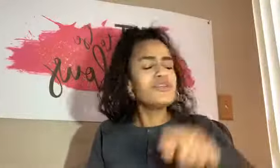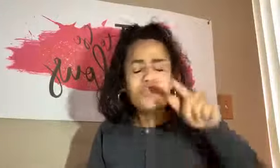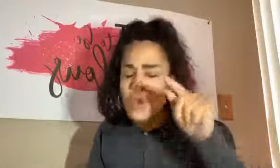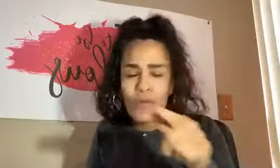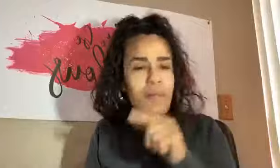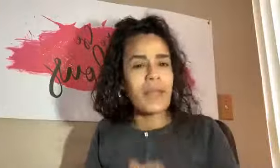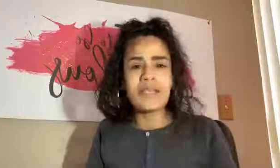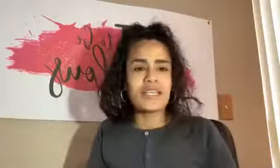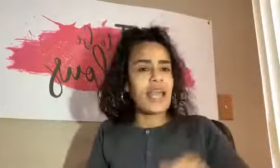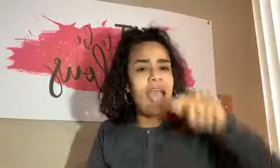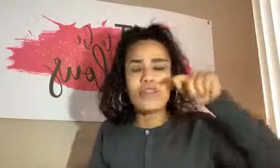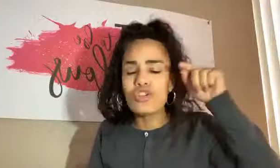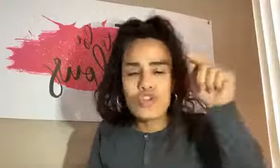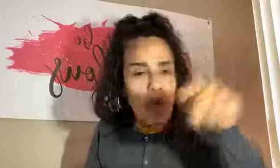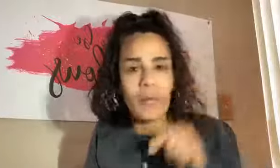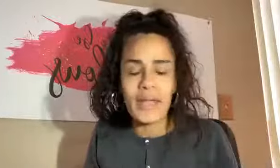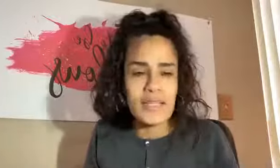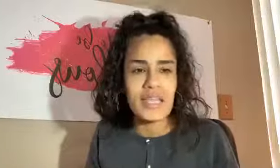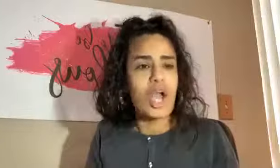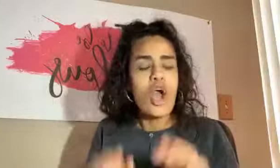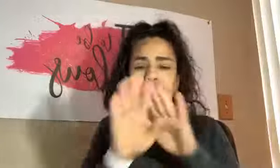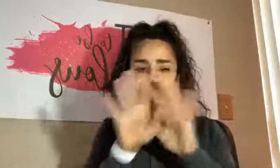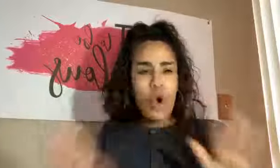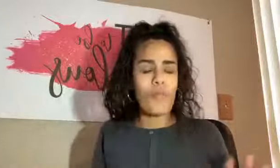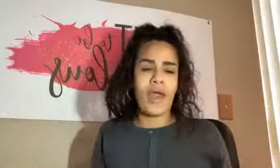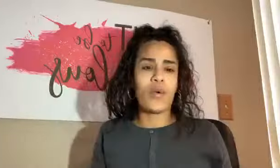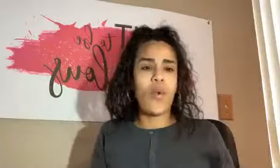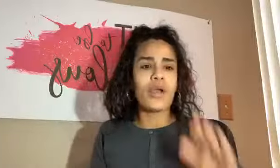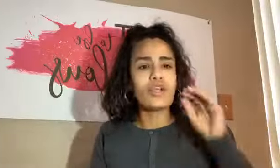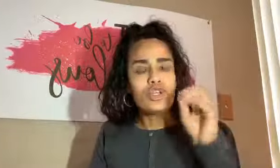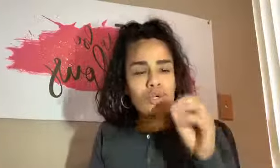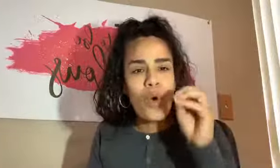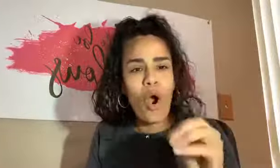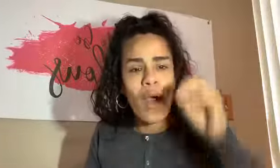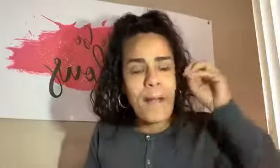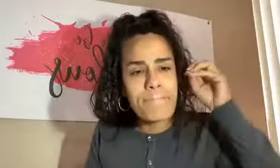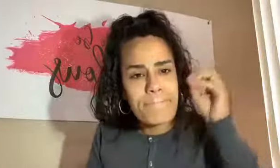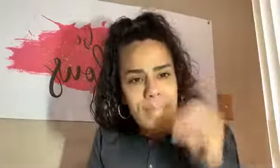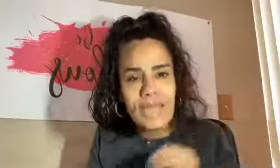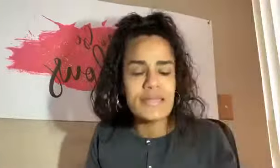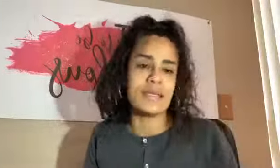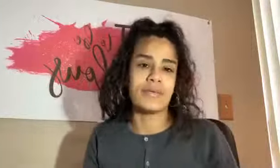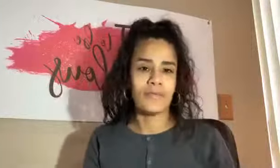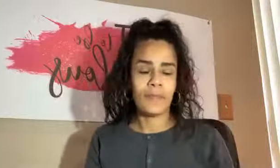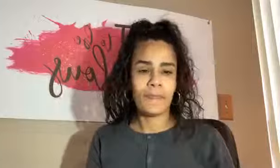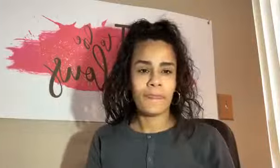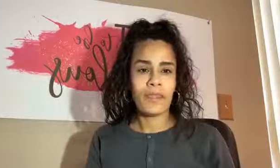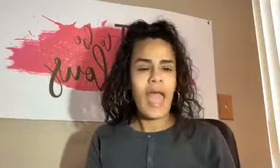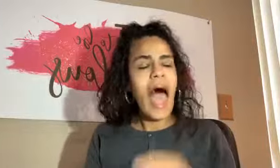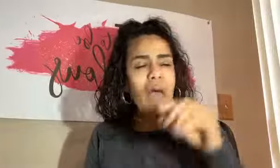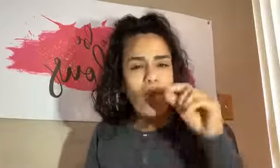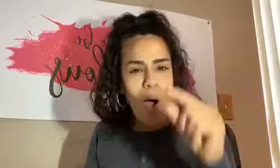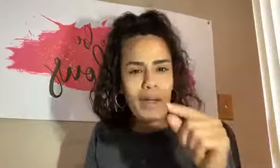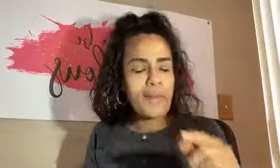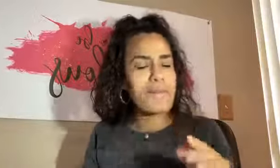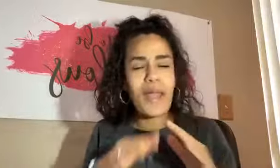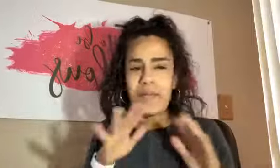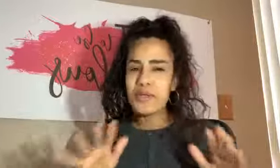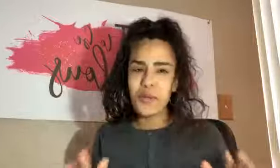You're amazing and you're amazing. No matter what, you are amazing. At what? Maybe you